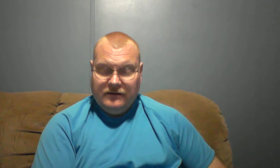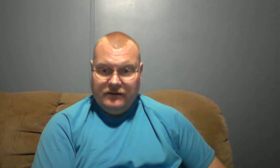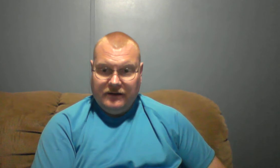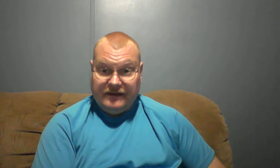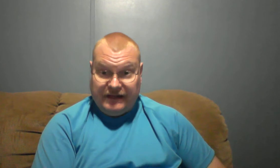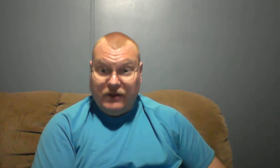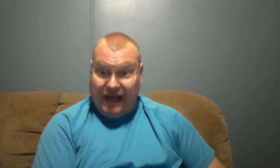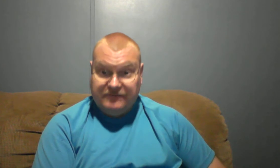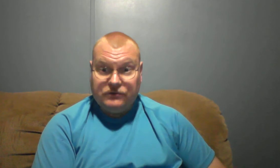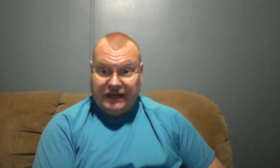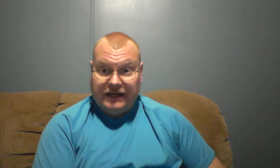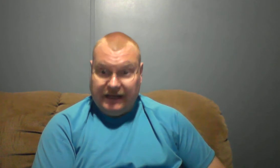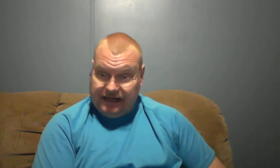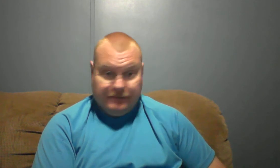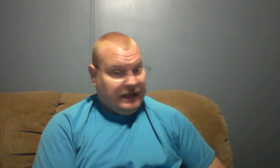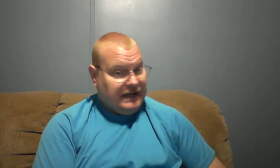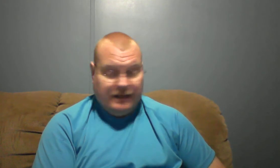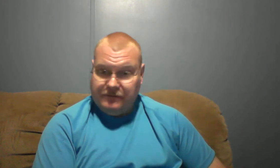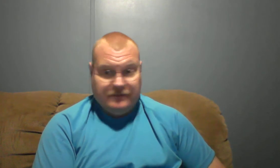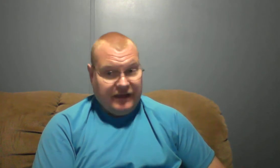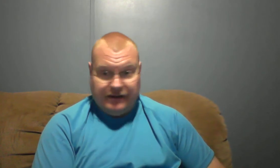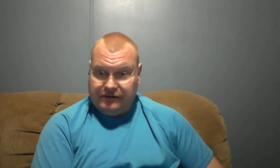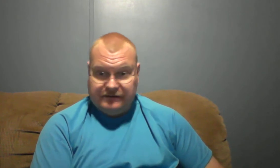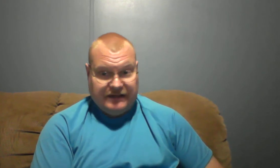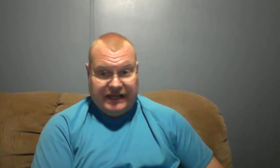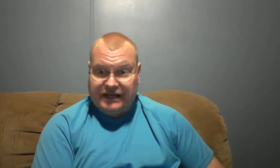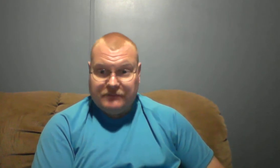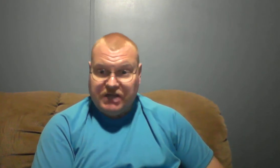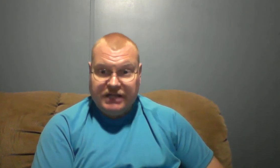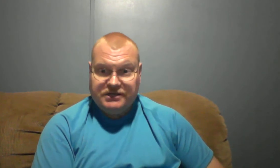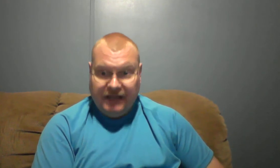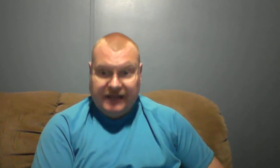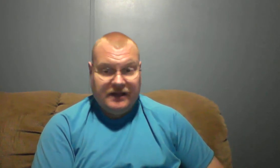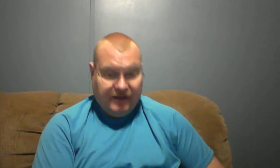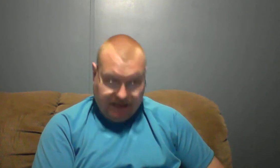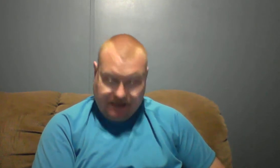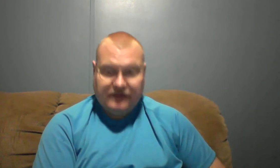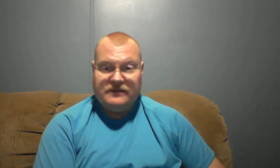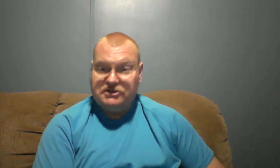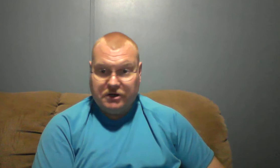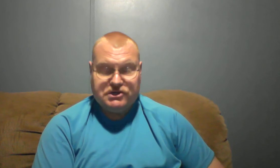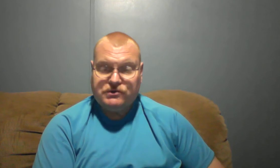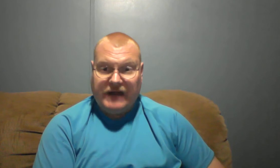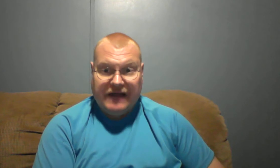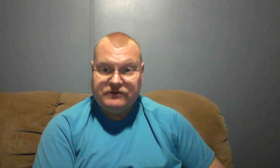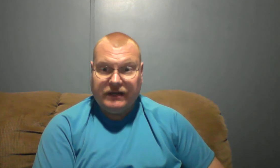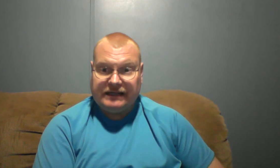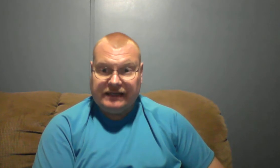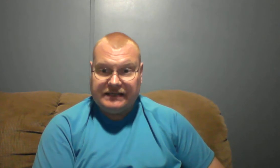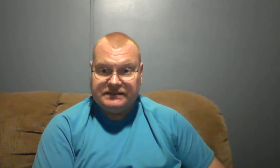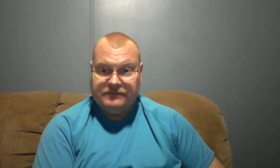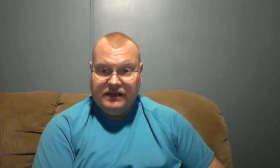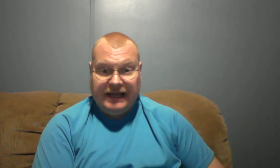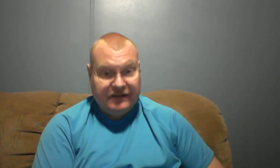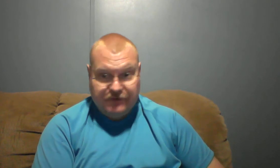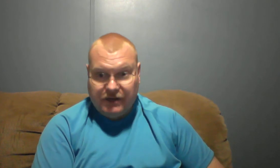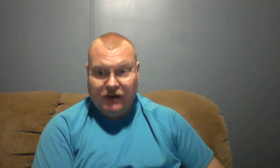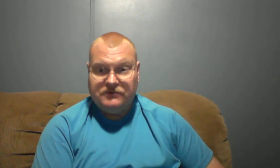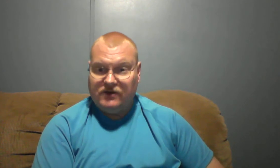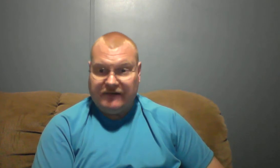And then you have to, and end up, end up, they end up changing it and then the churches will have to recognize it. And if you don't, they'll have to